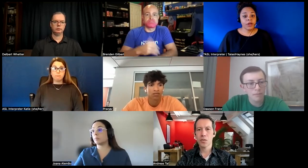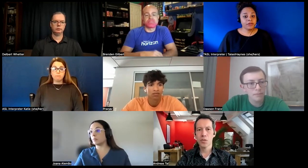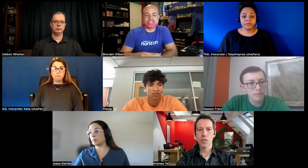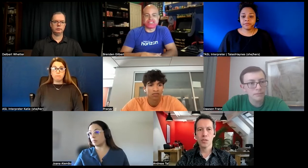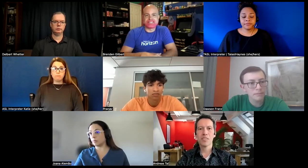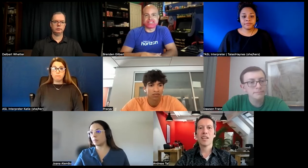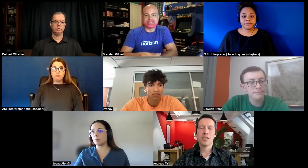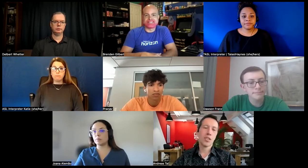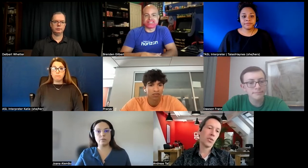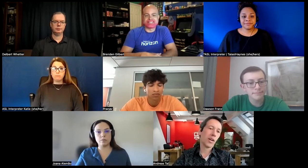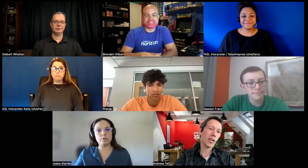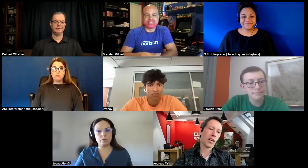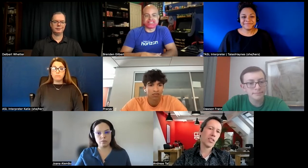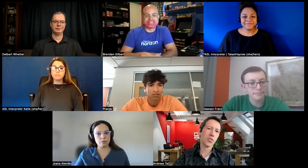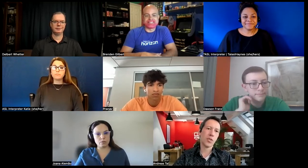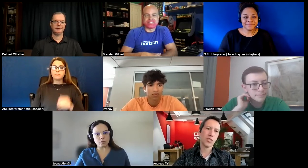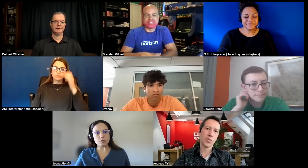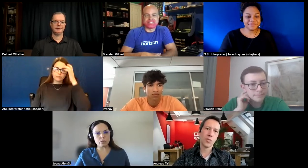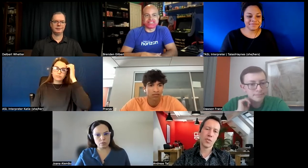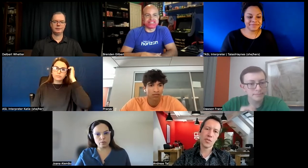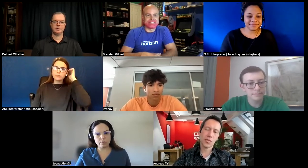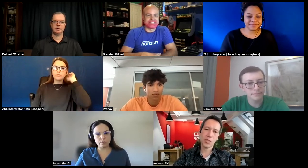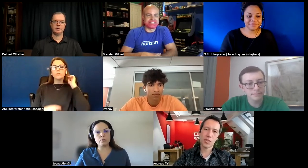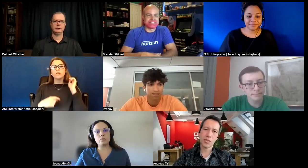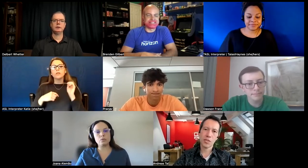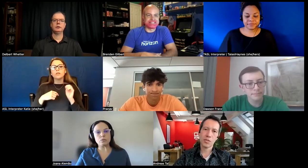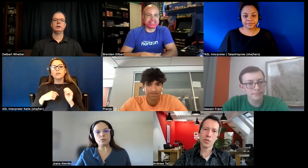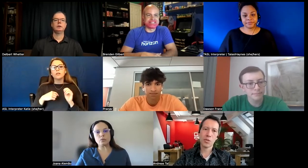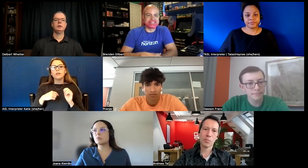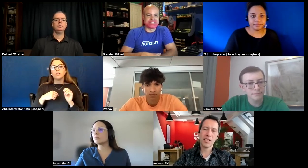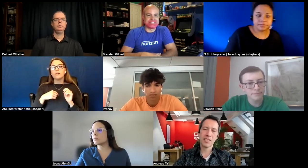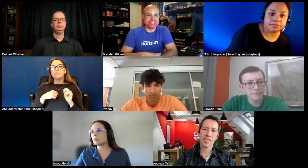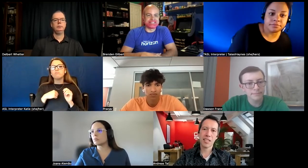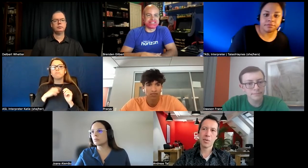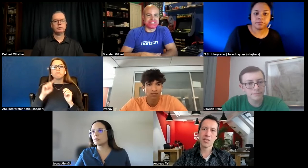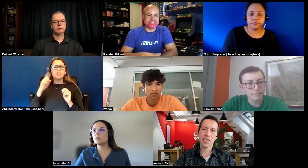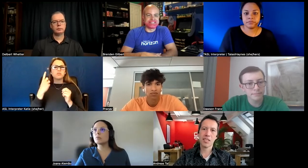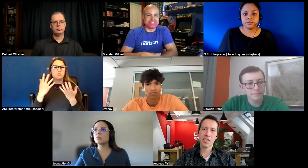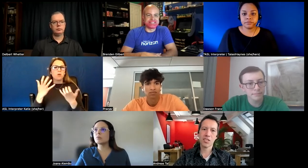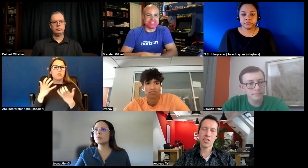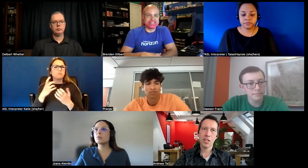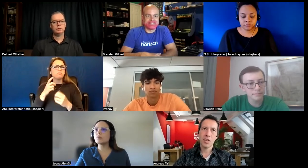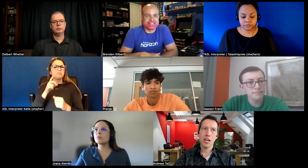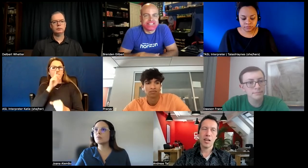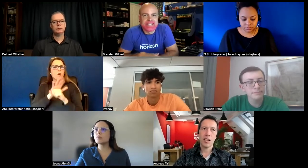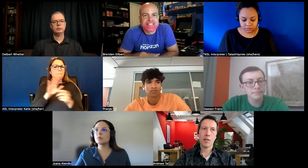so no i i just want to confirm what brandon said about standardization um